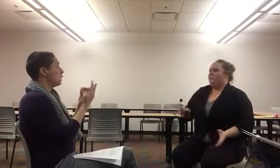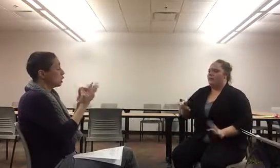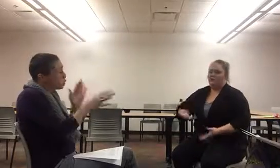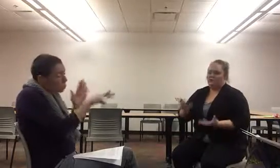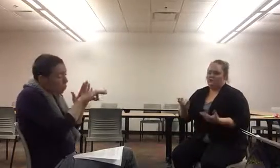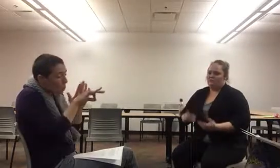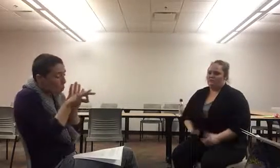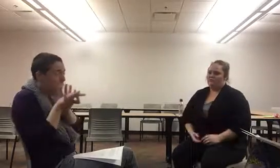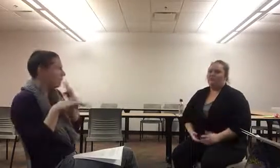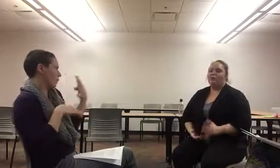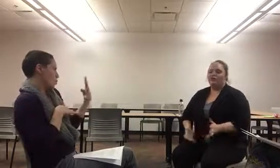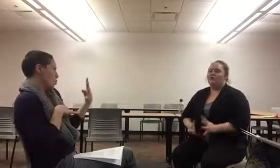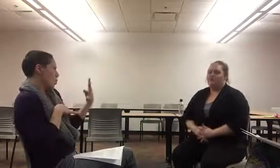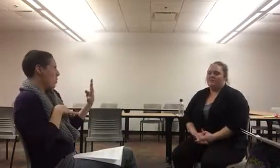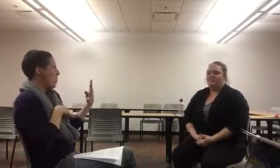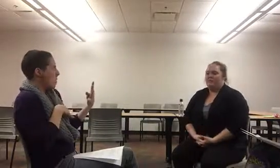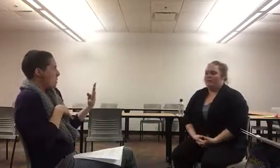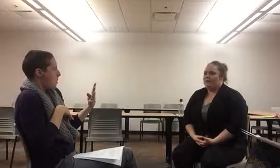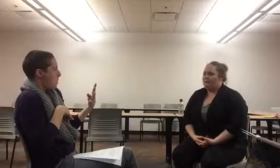Just four chosen family members.